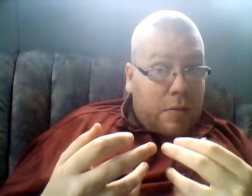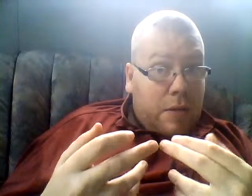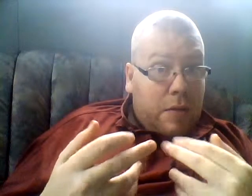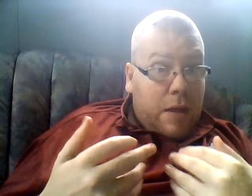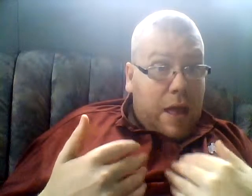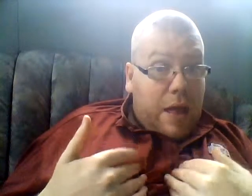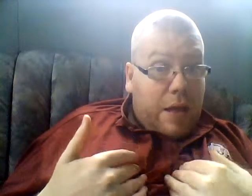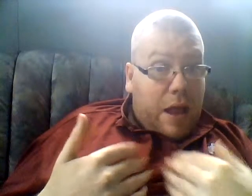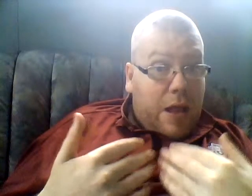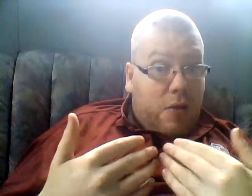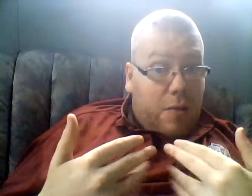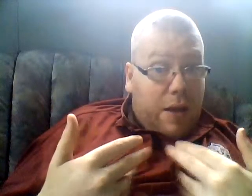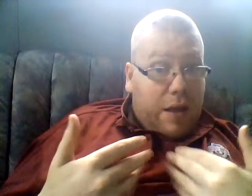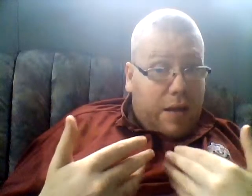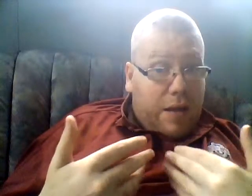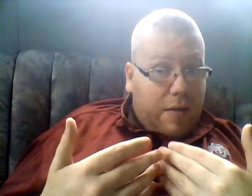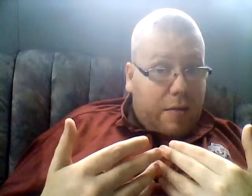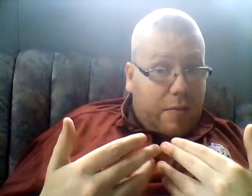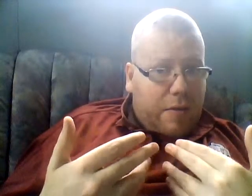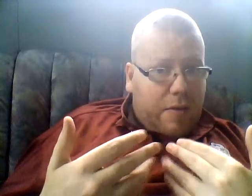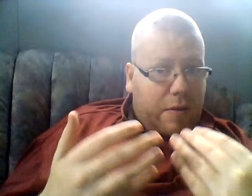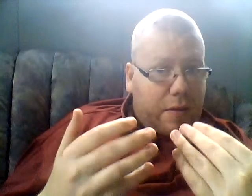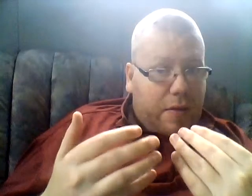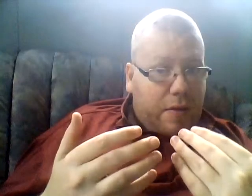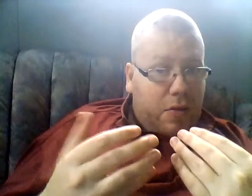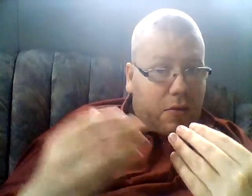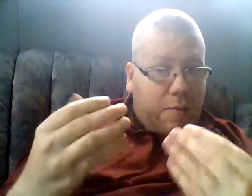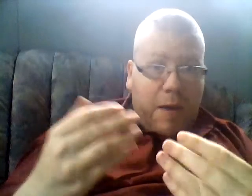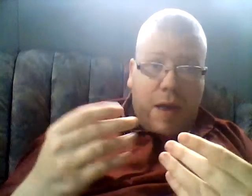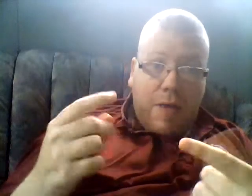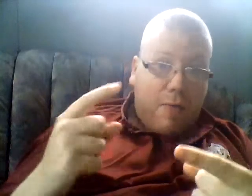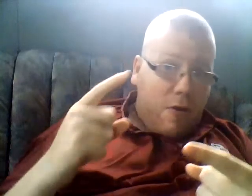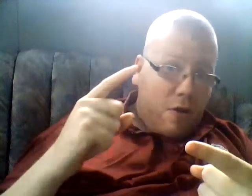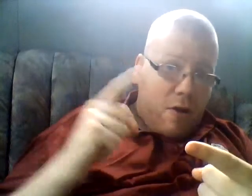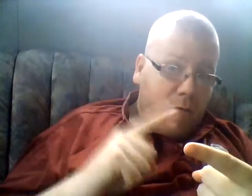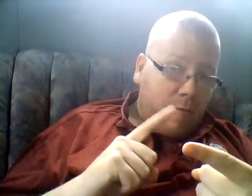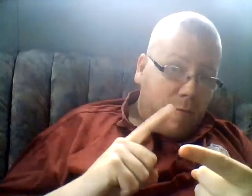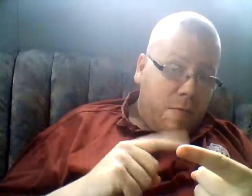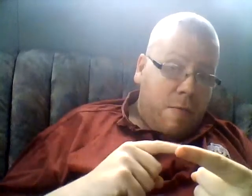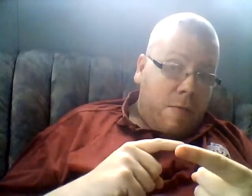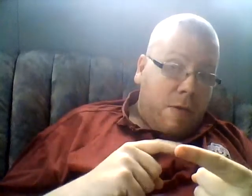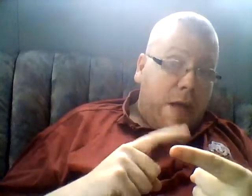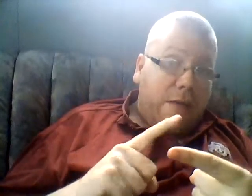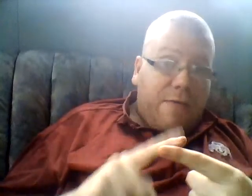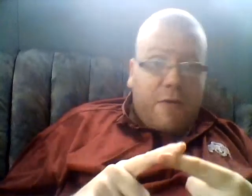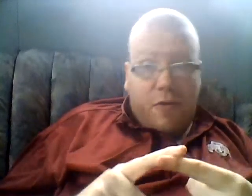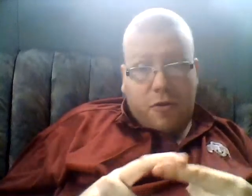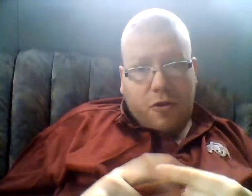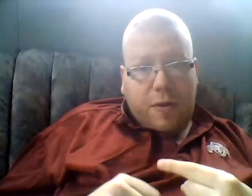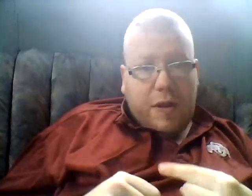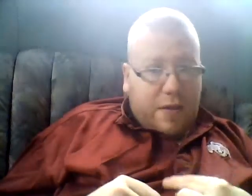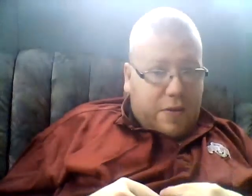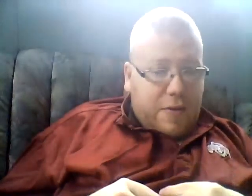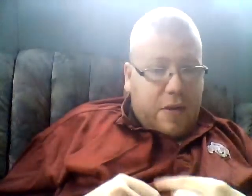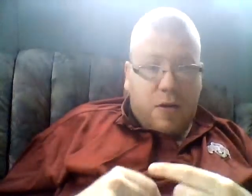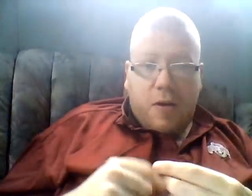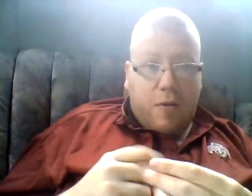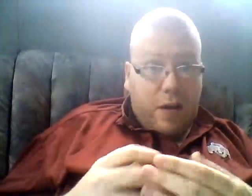And I don't want you to pay for your kid's funeral or whatnot